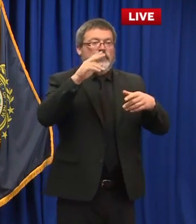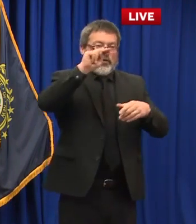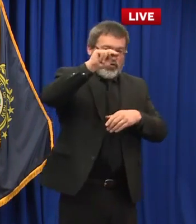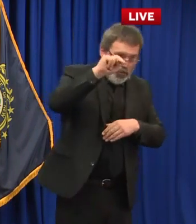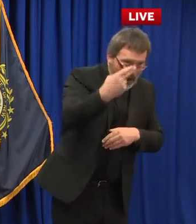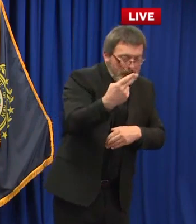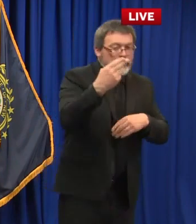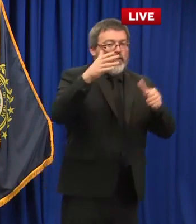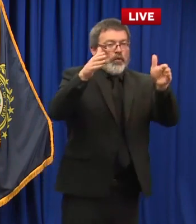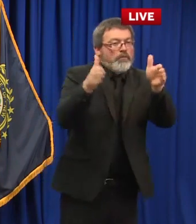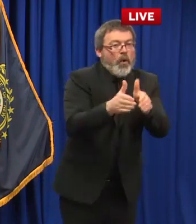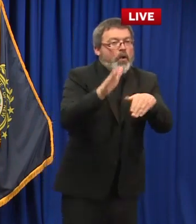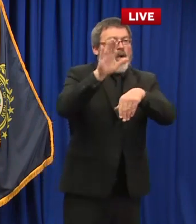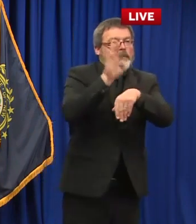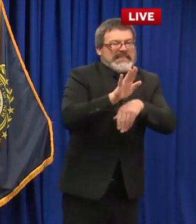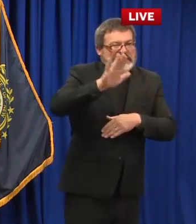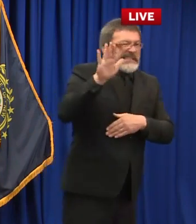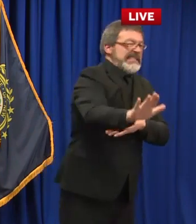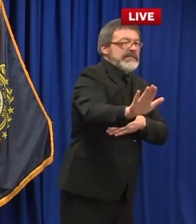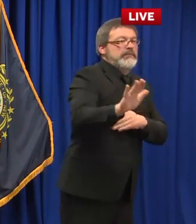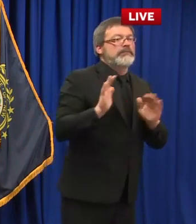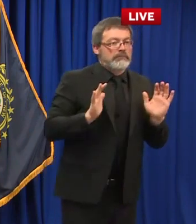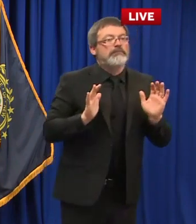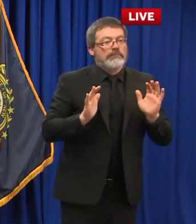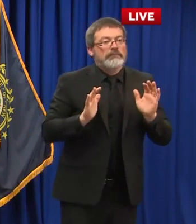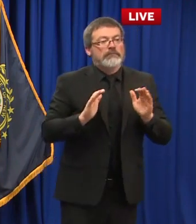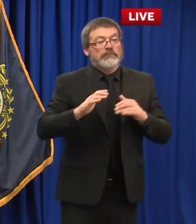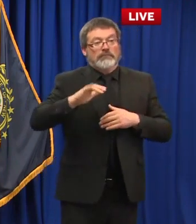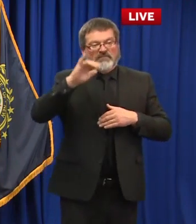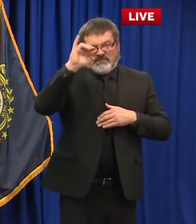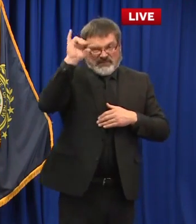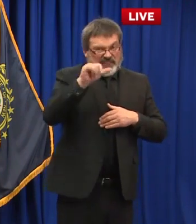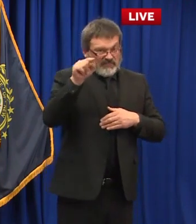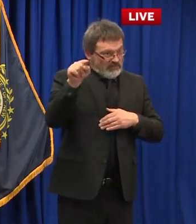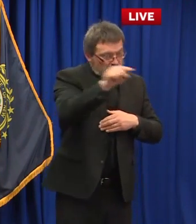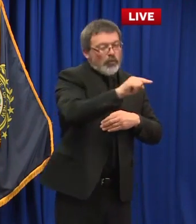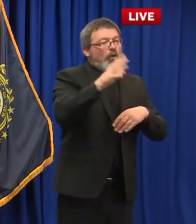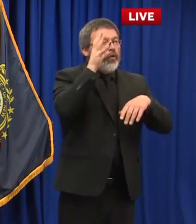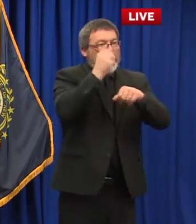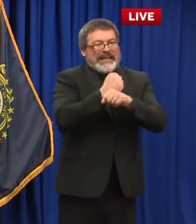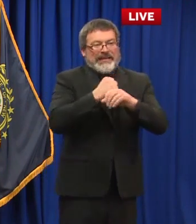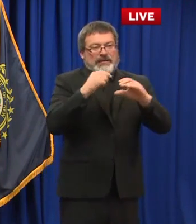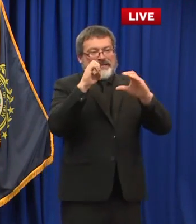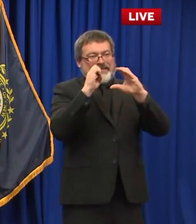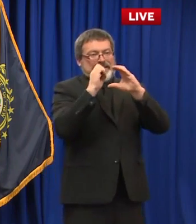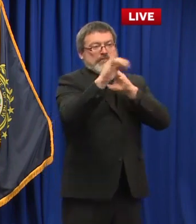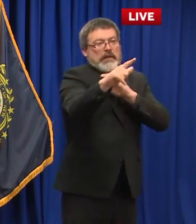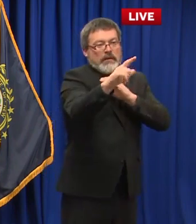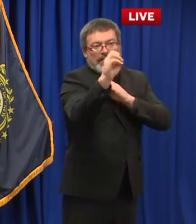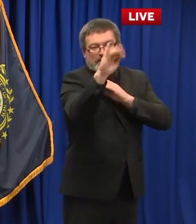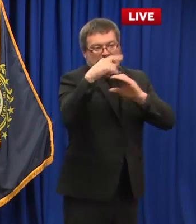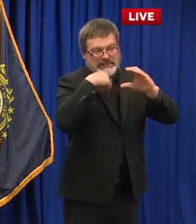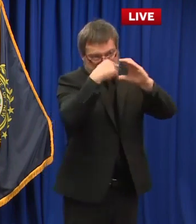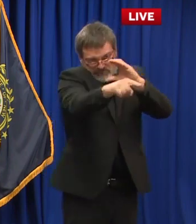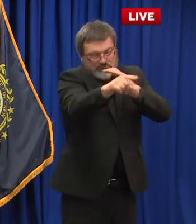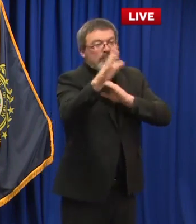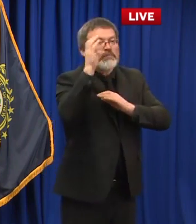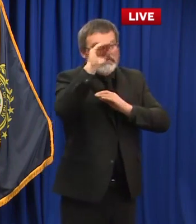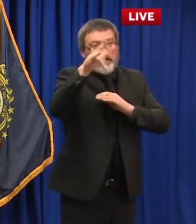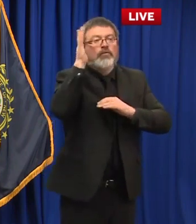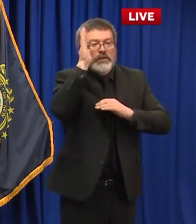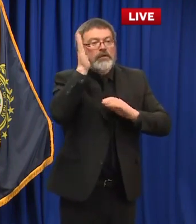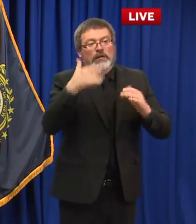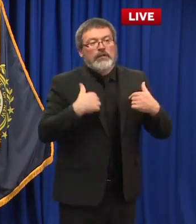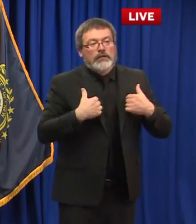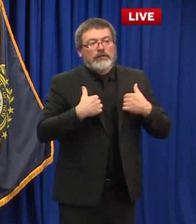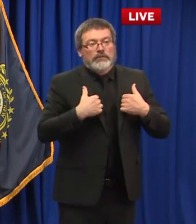in the, I guess this afternoon. And then the only other thing to add on to that is what we are doing is also capping.